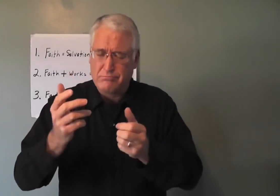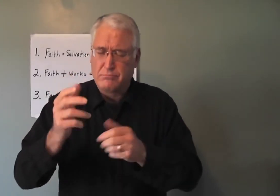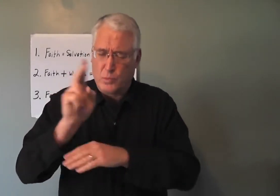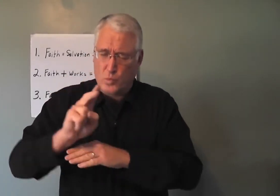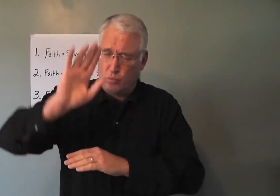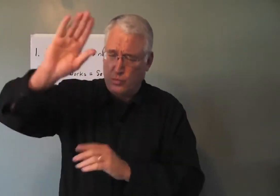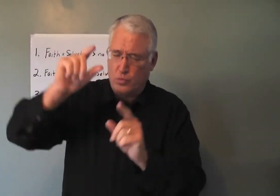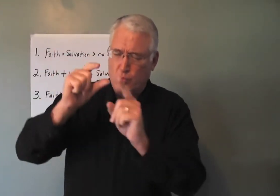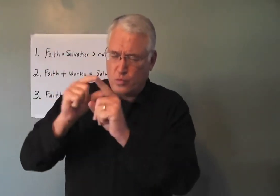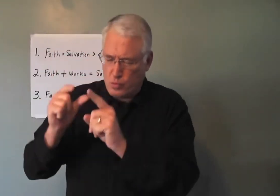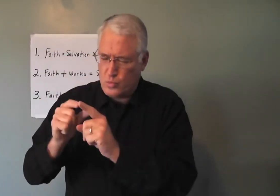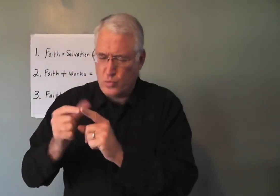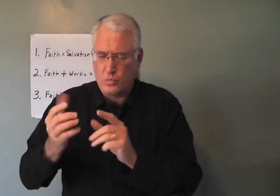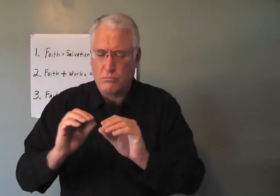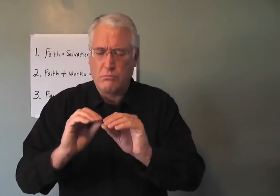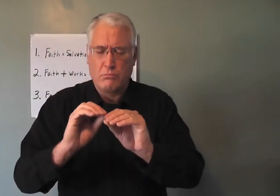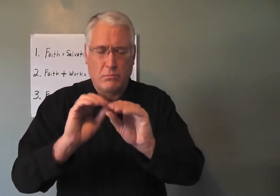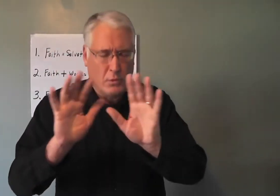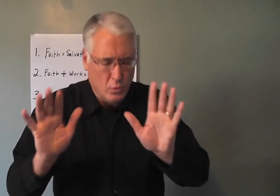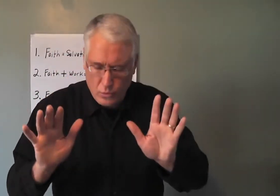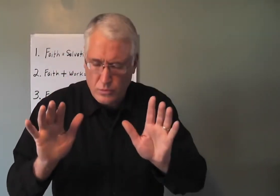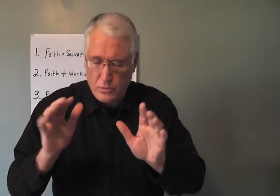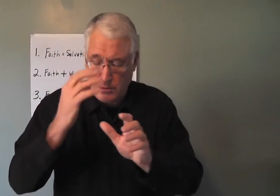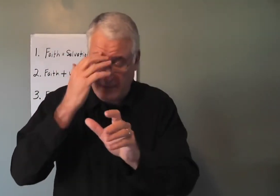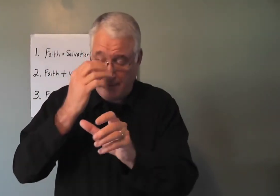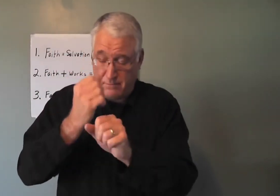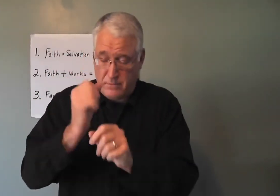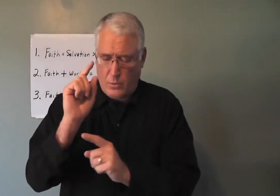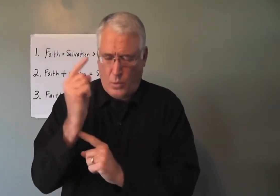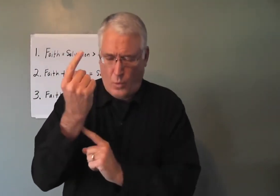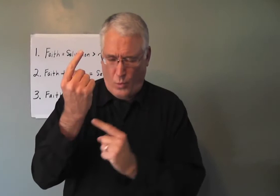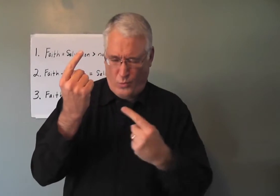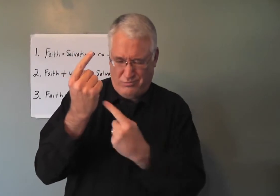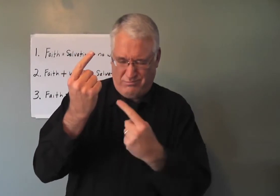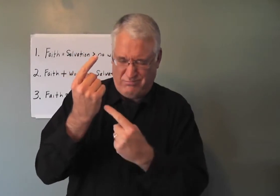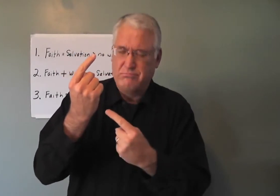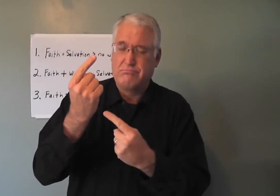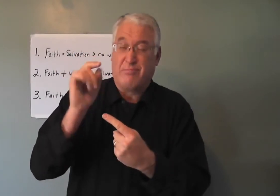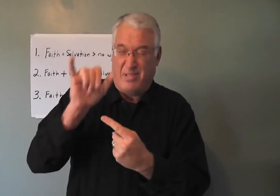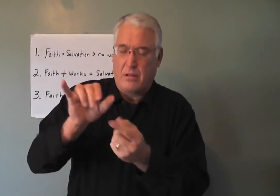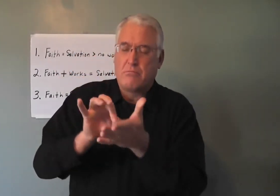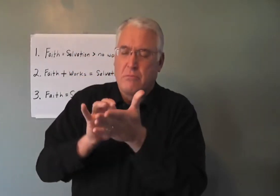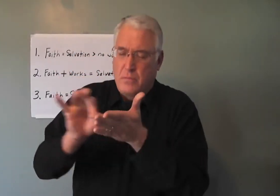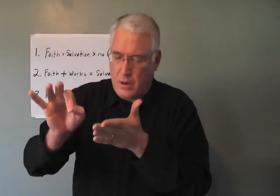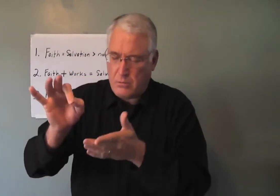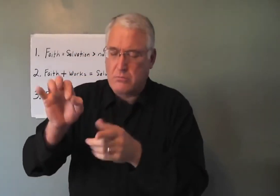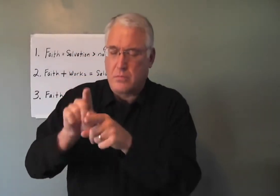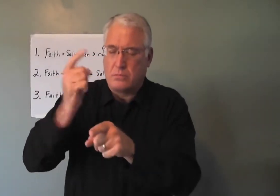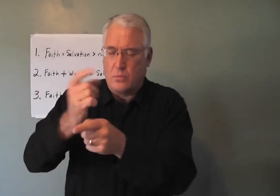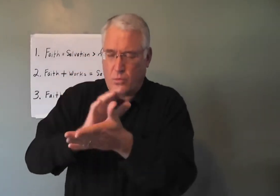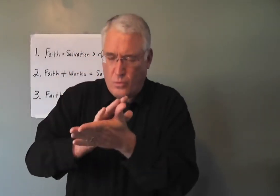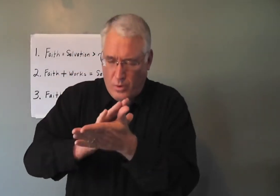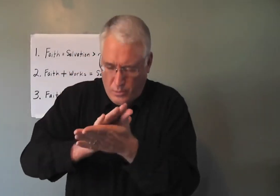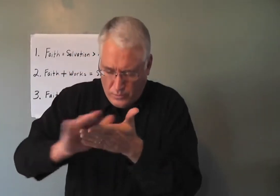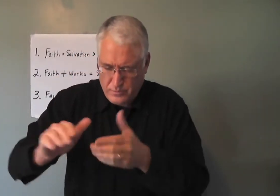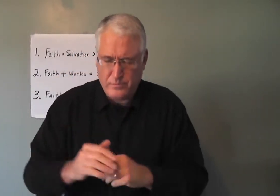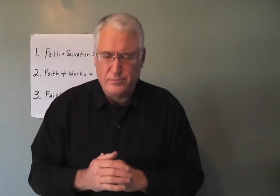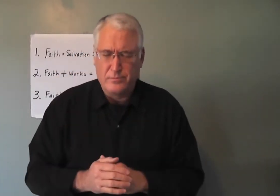that I will use your word clearly. That faith alone is counted as righteousness.